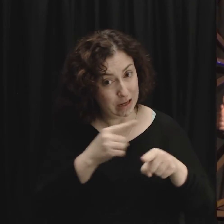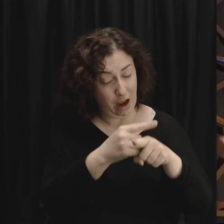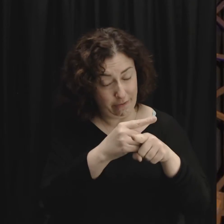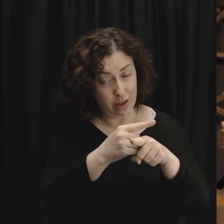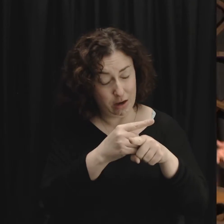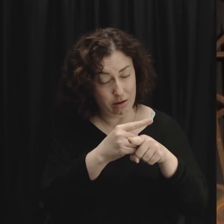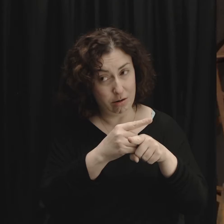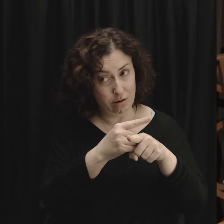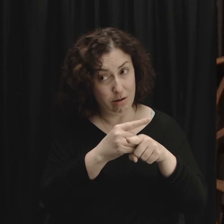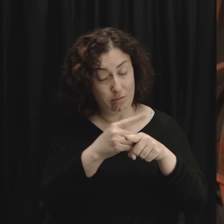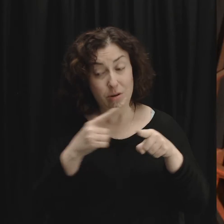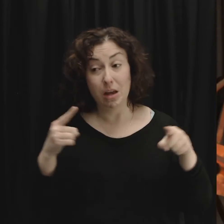we deal with it appropriately